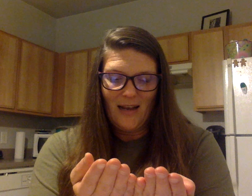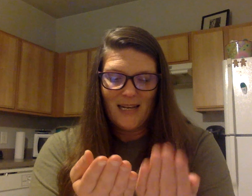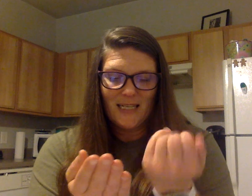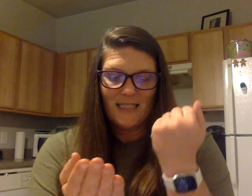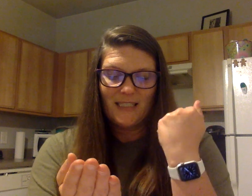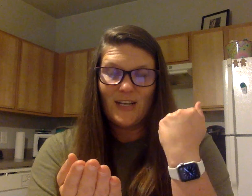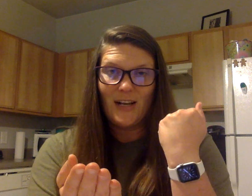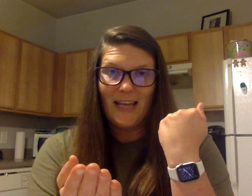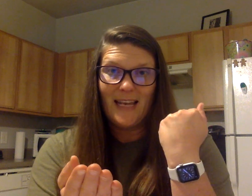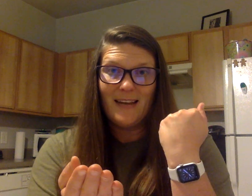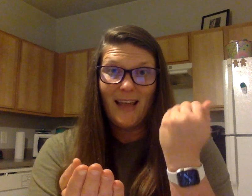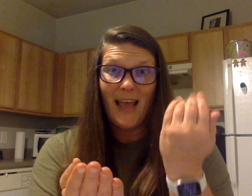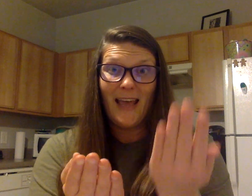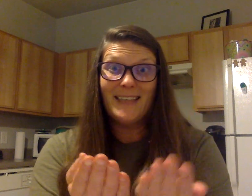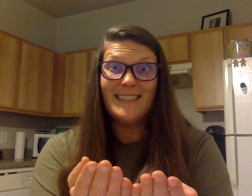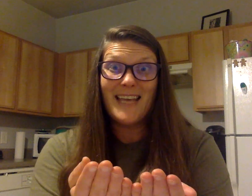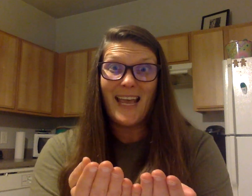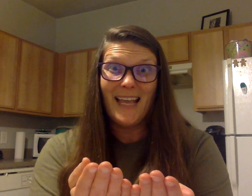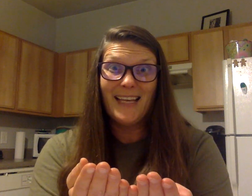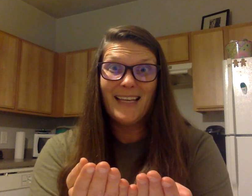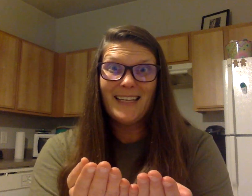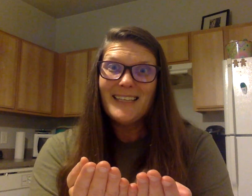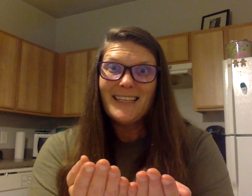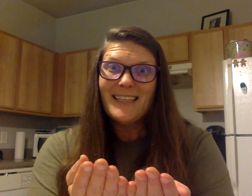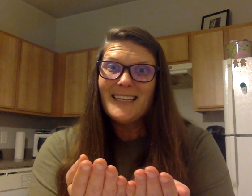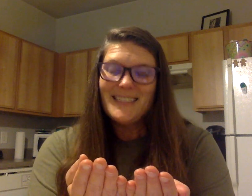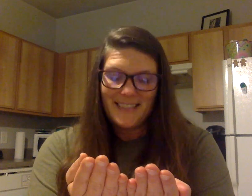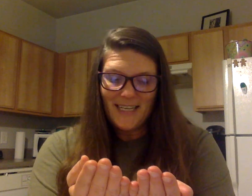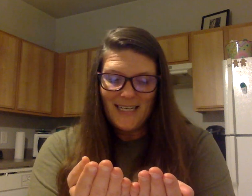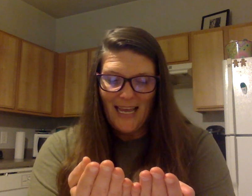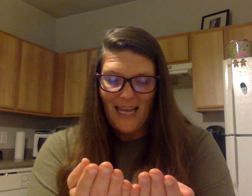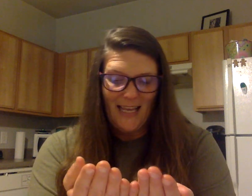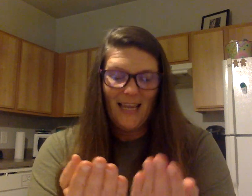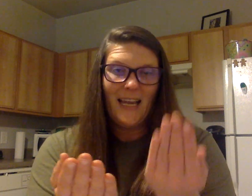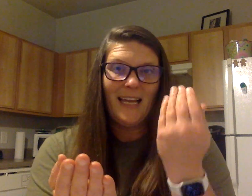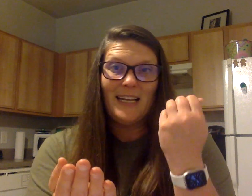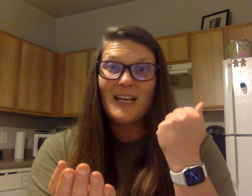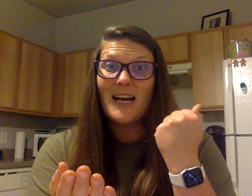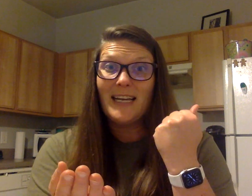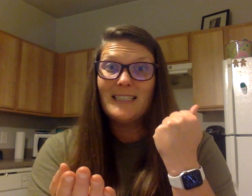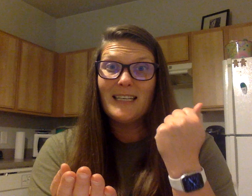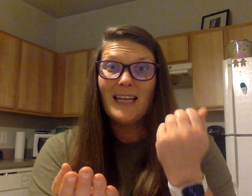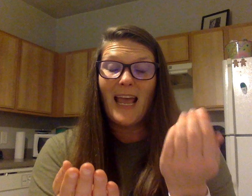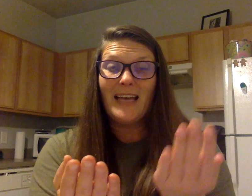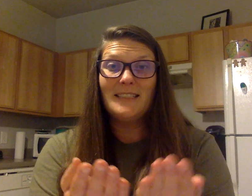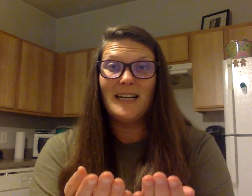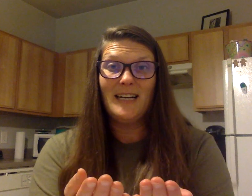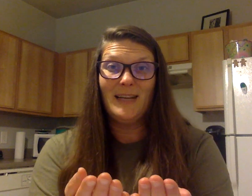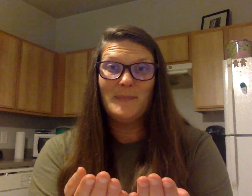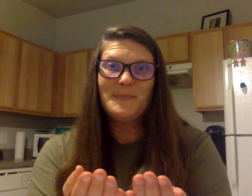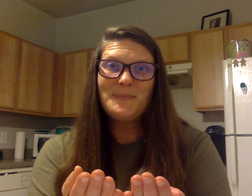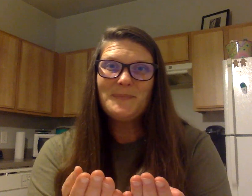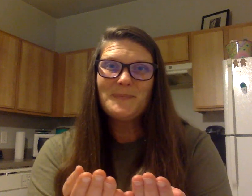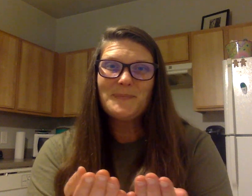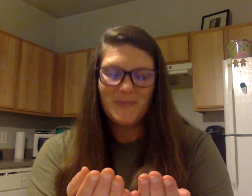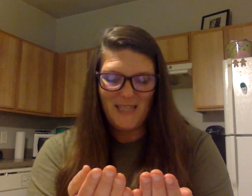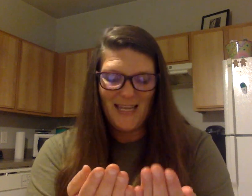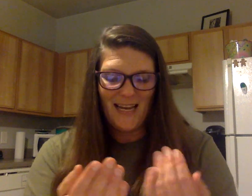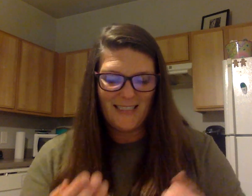Sun. Add day. Sunday. And night. Add time. Night